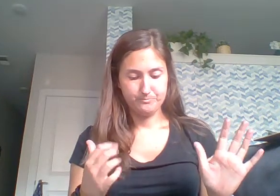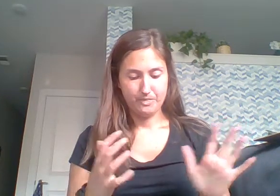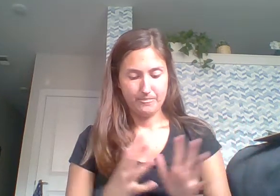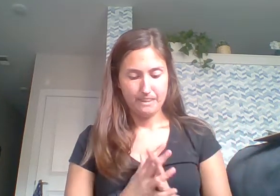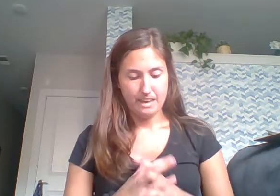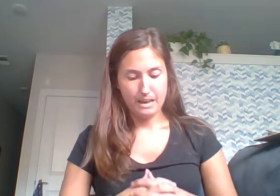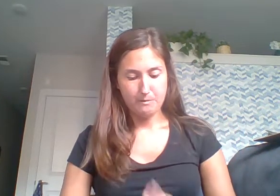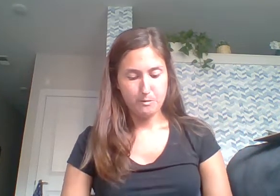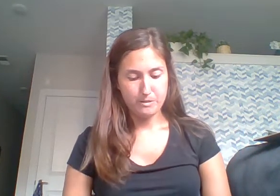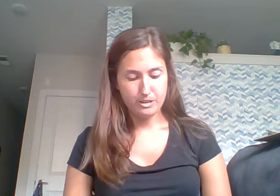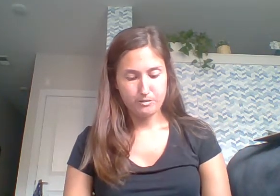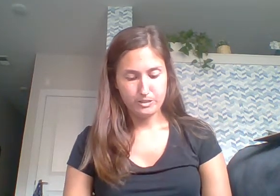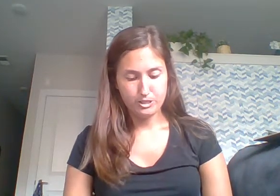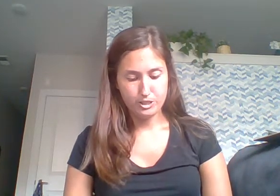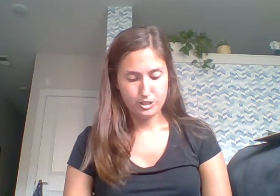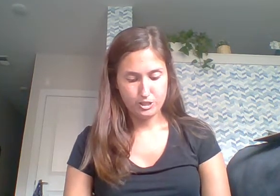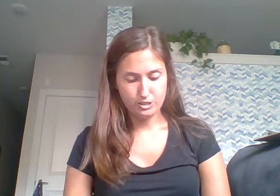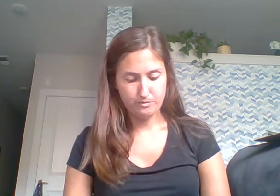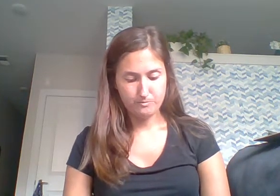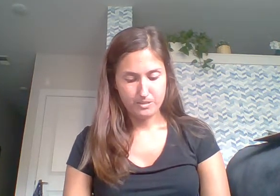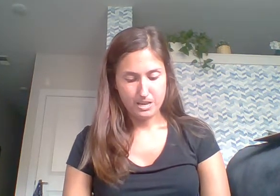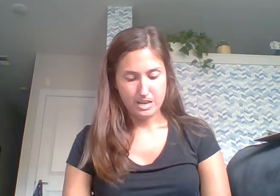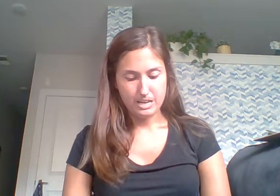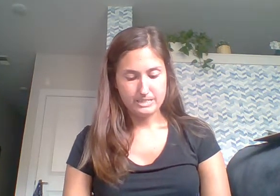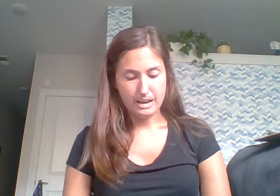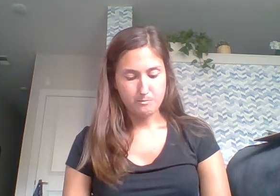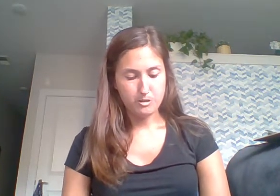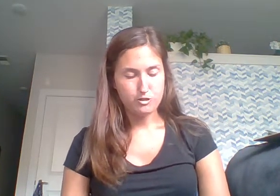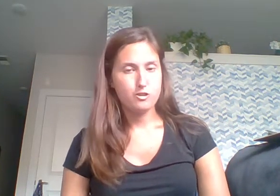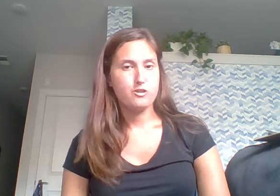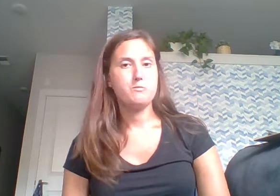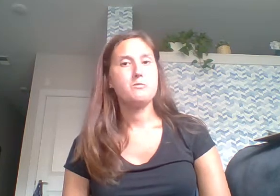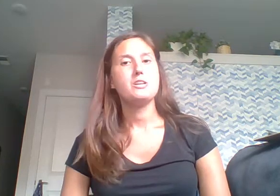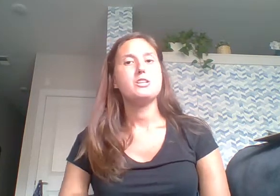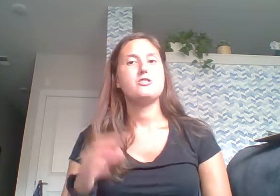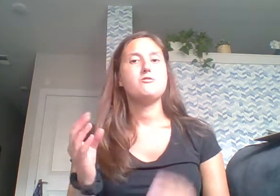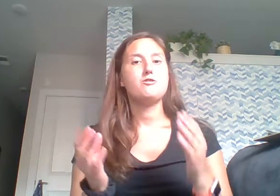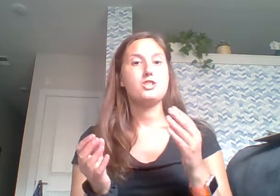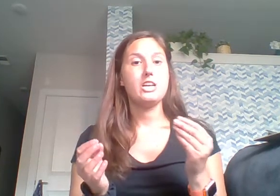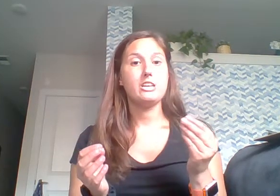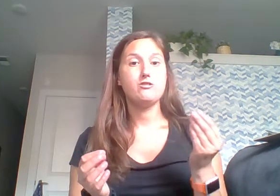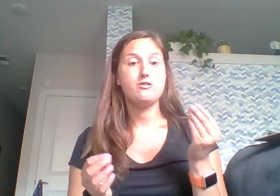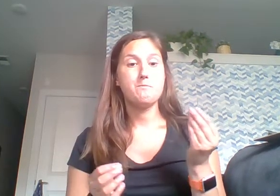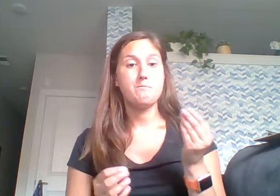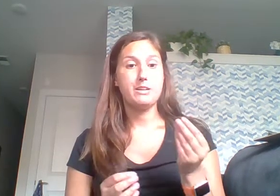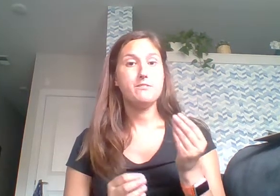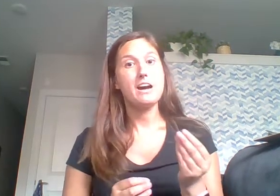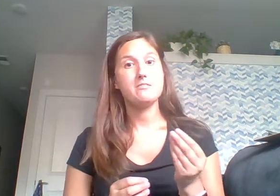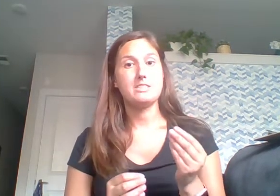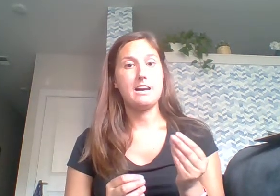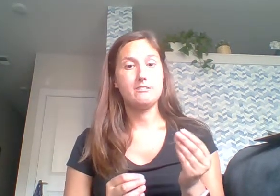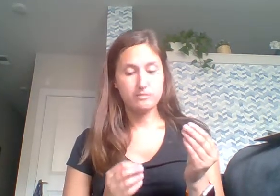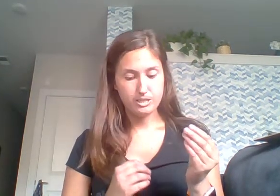Okay, what we are going to do is I want you to change the middle vowel sound